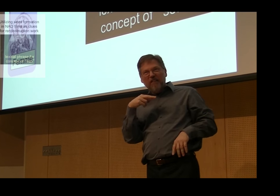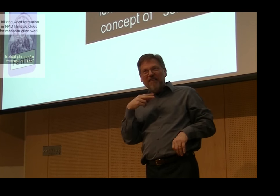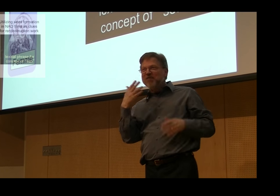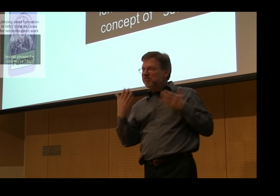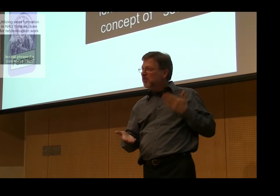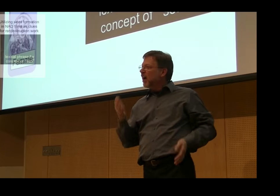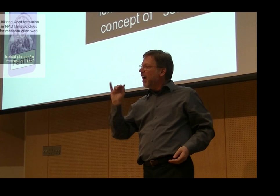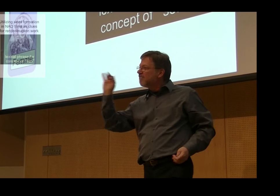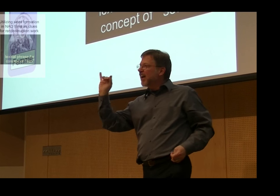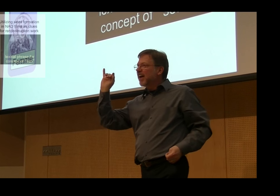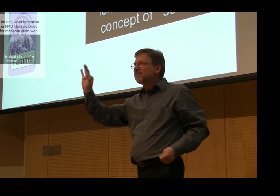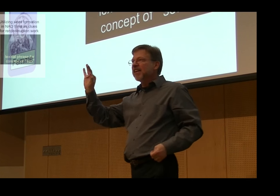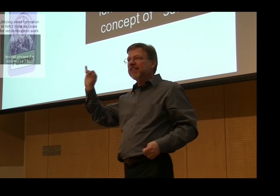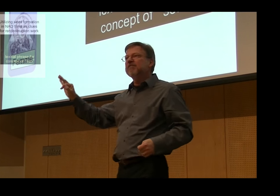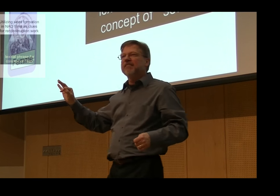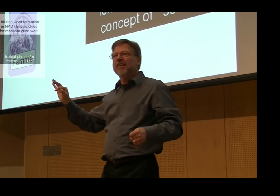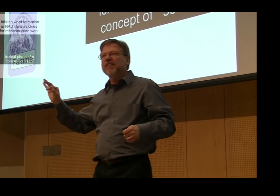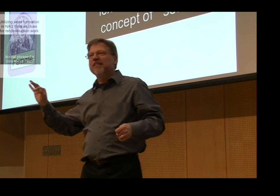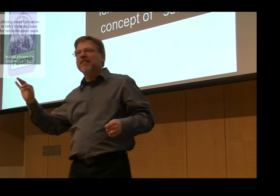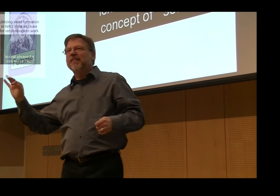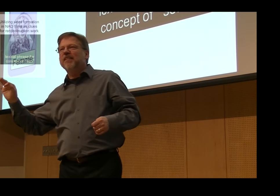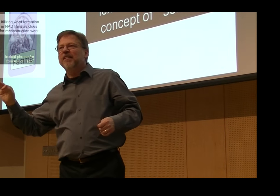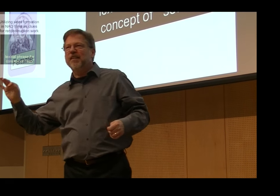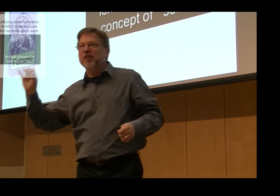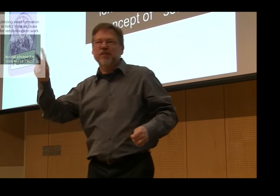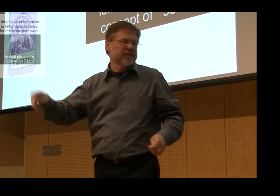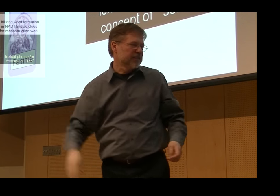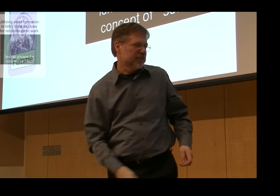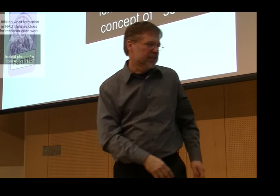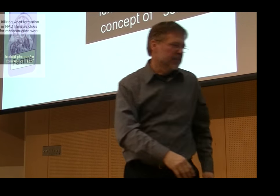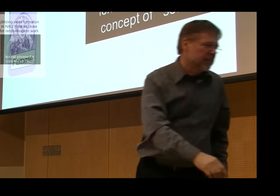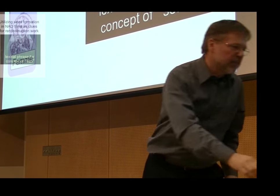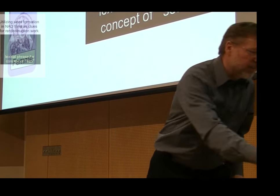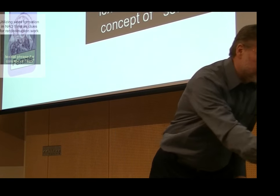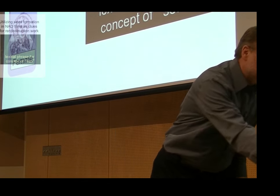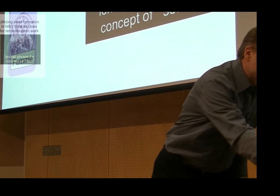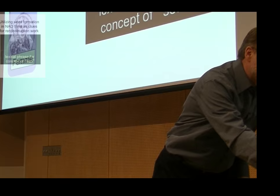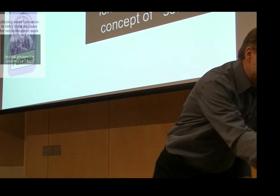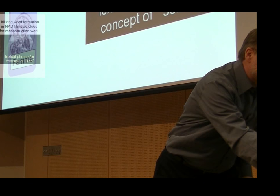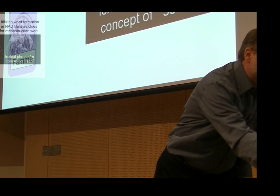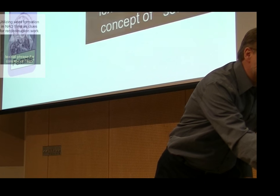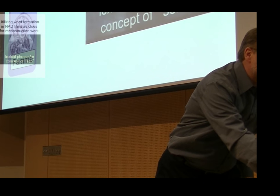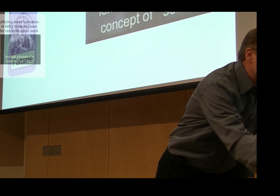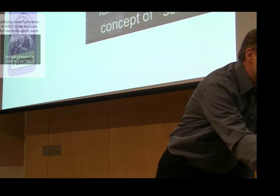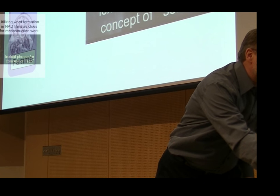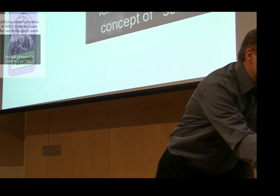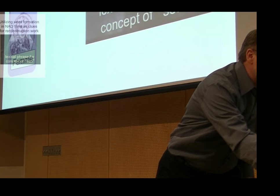Fanny didn't even realize that the earlier form of French Sign Language actually was very much like ASL until she